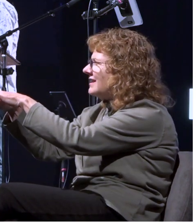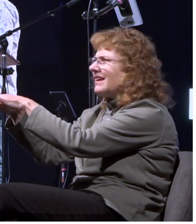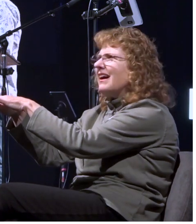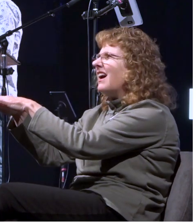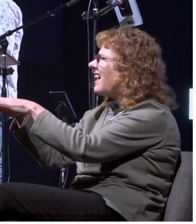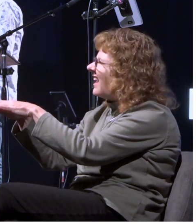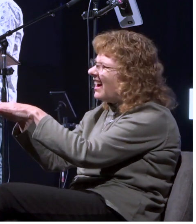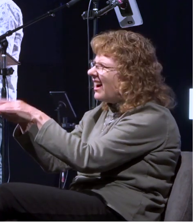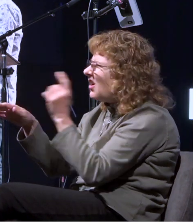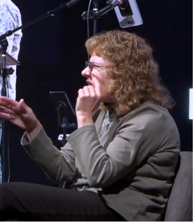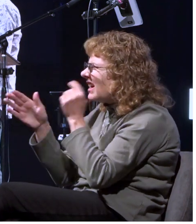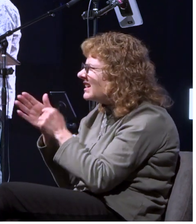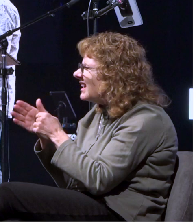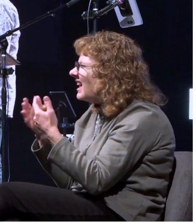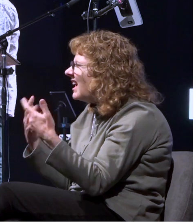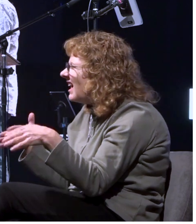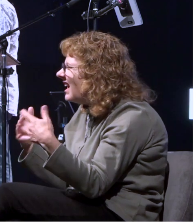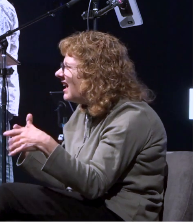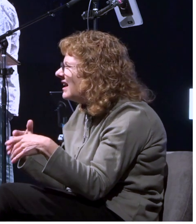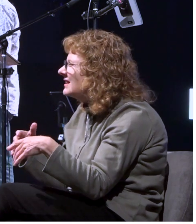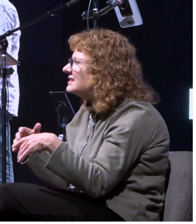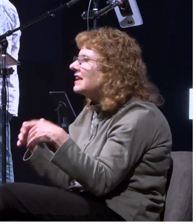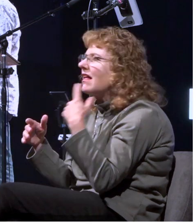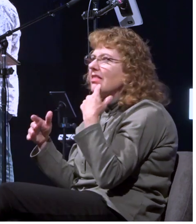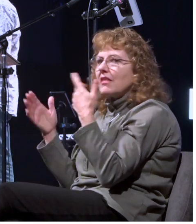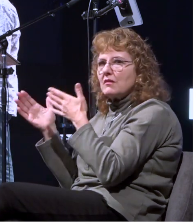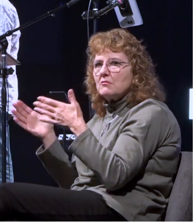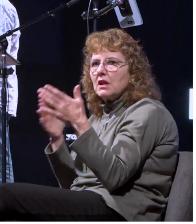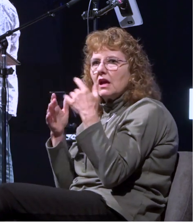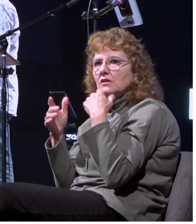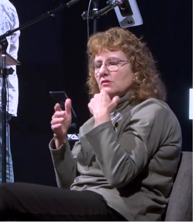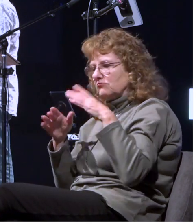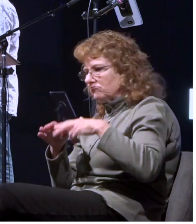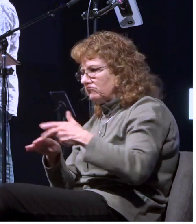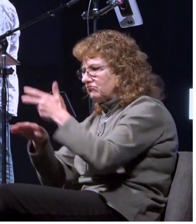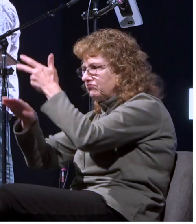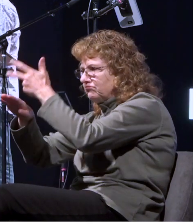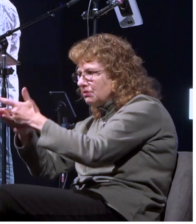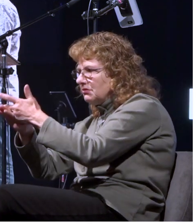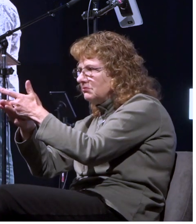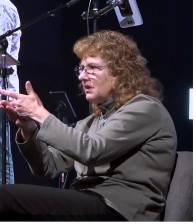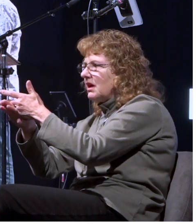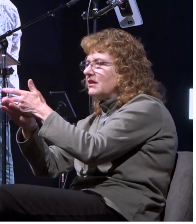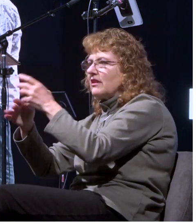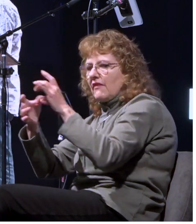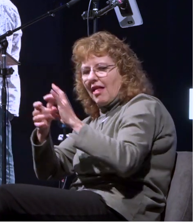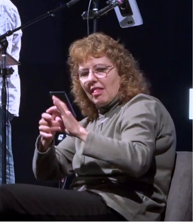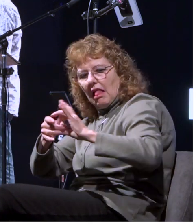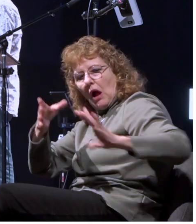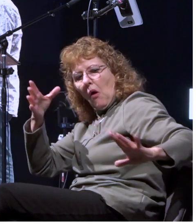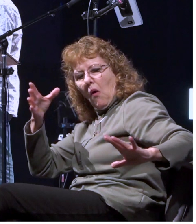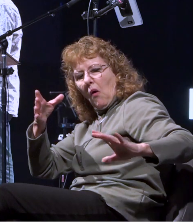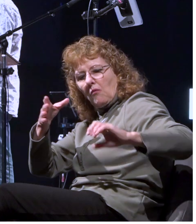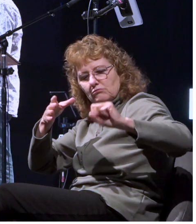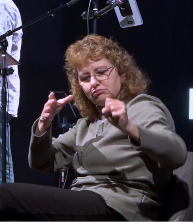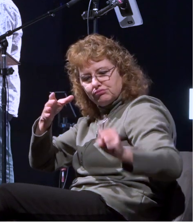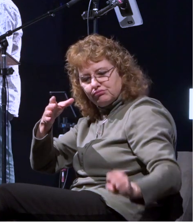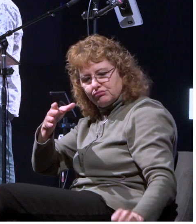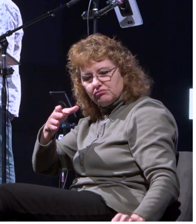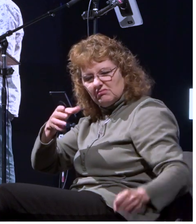beach onto which they planned to run the ship if possible and they let go the anchors and left them in the sea and meanwhile